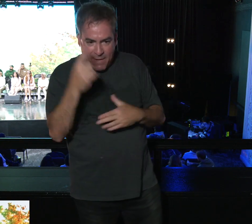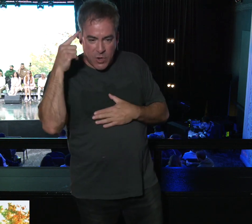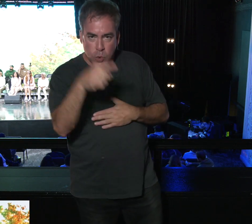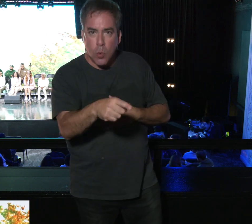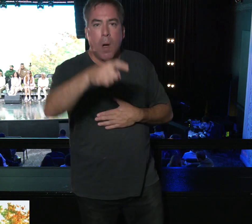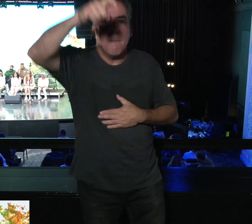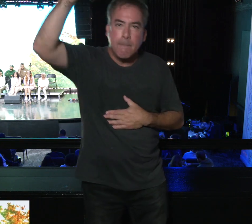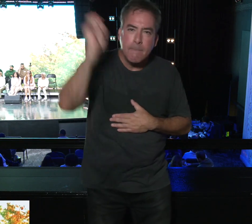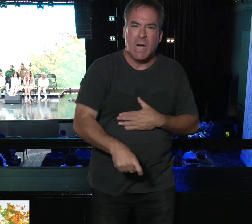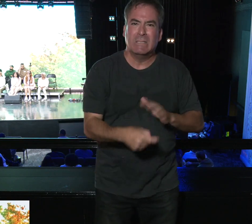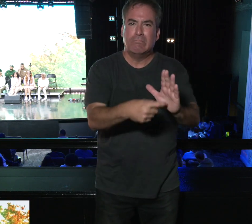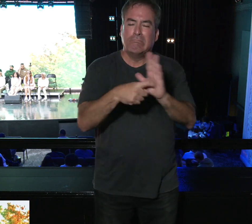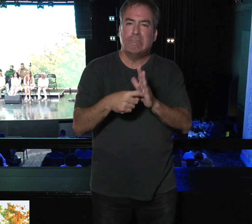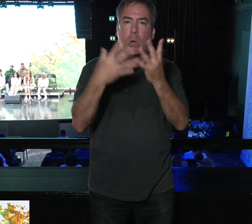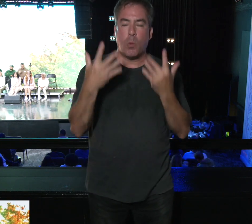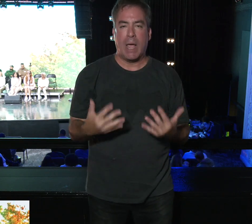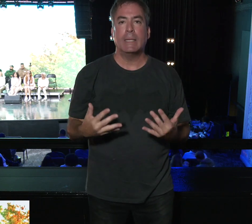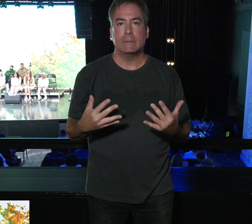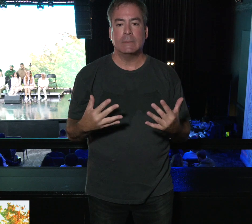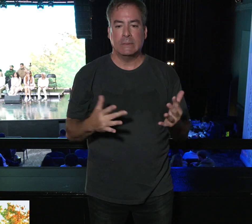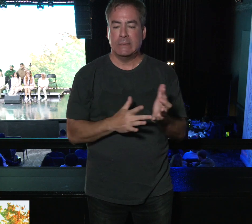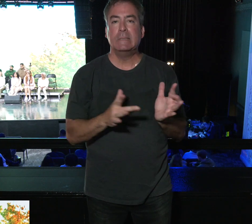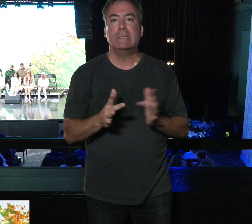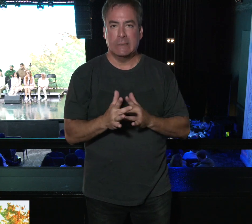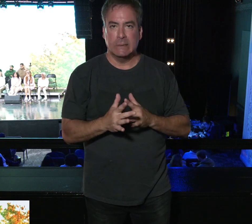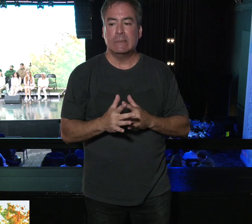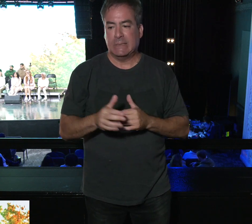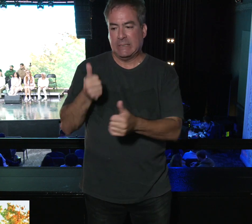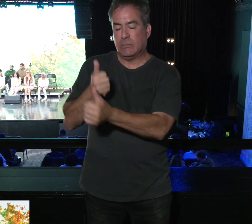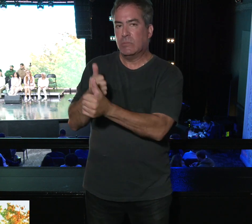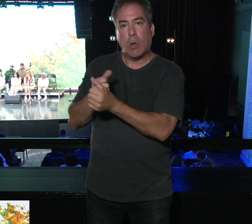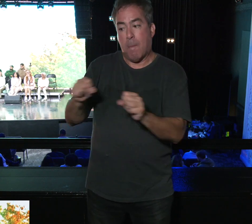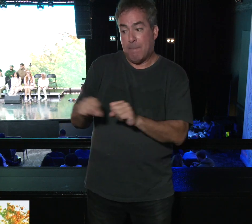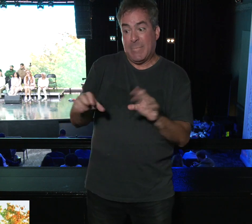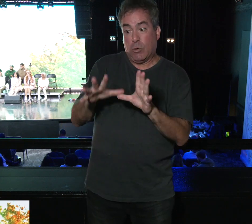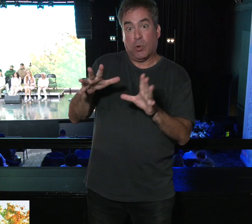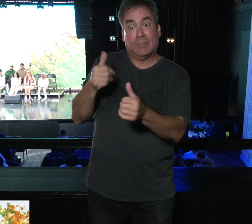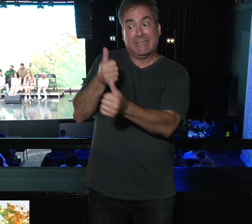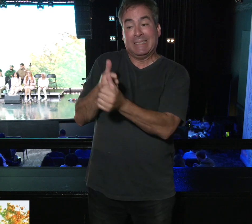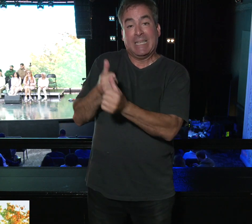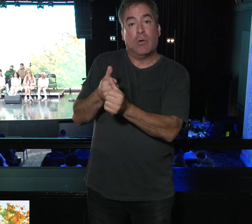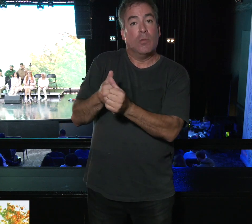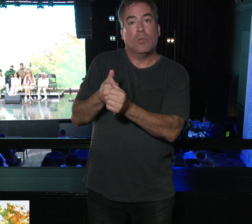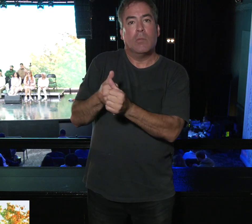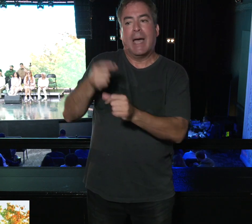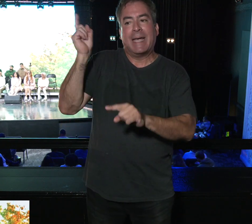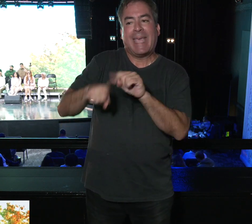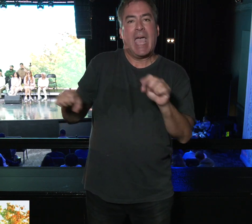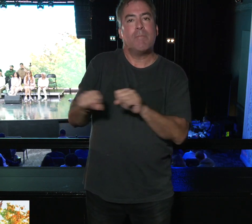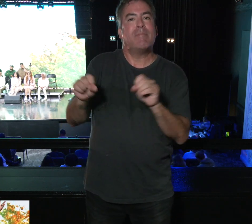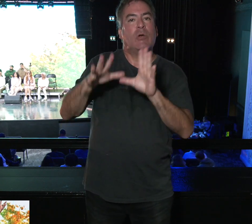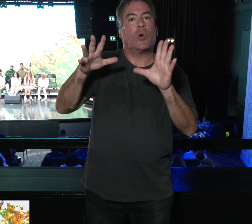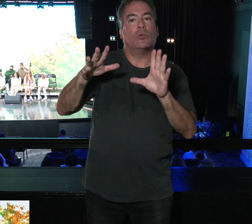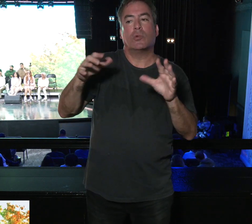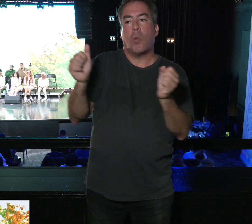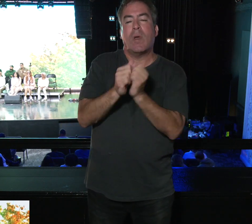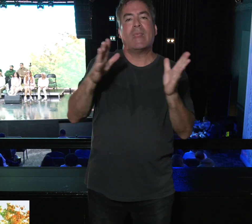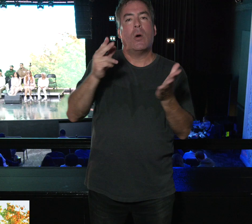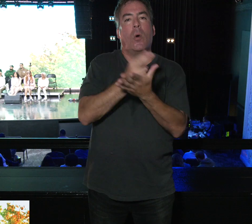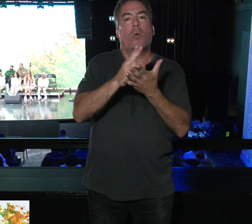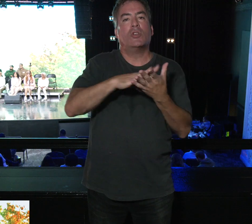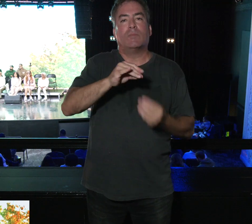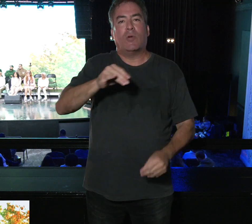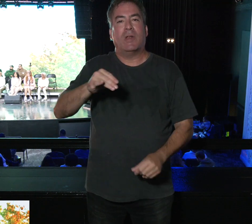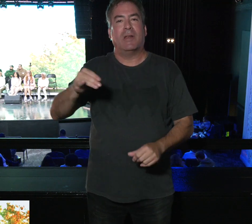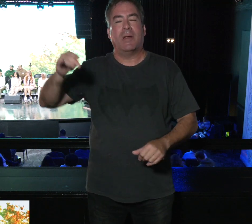you've got to wait. Even Jesus did not do any miracles or start his ministry without the Holy Spirit descending on him in the